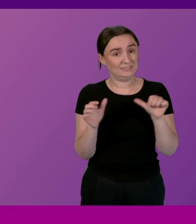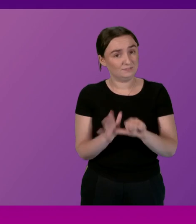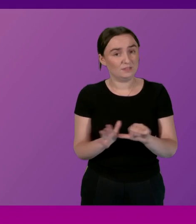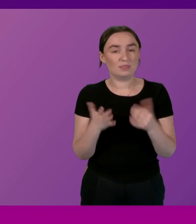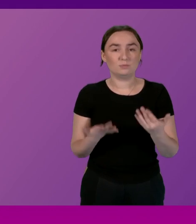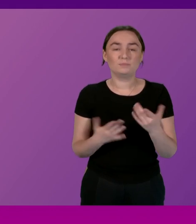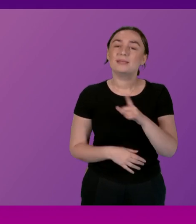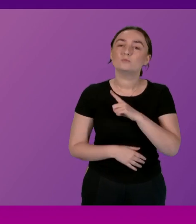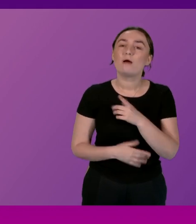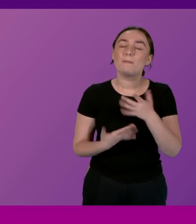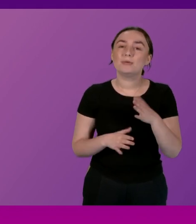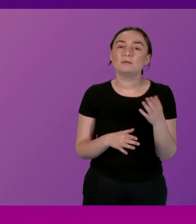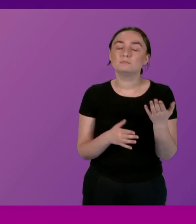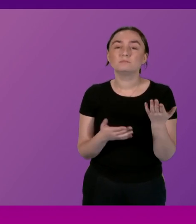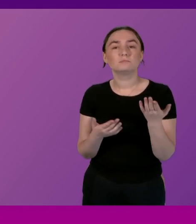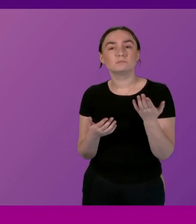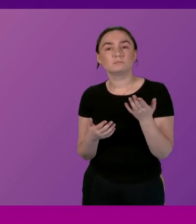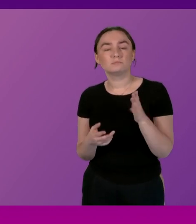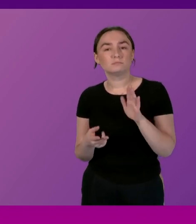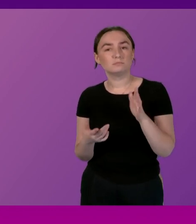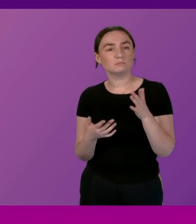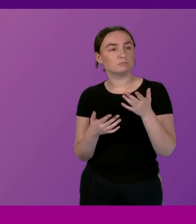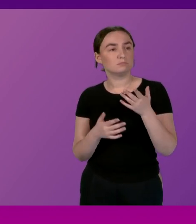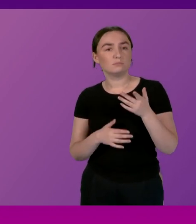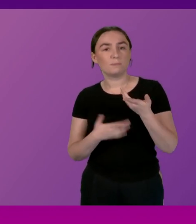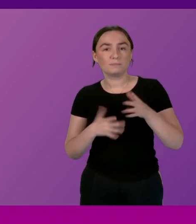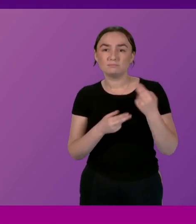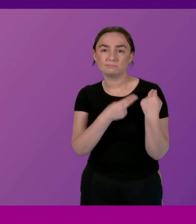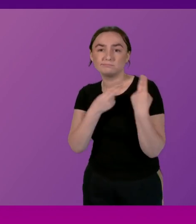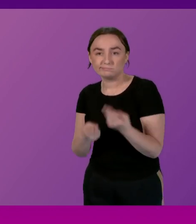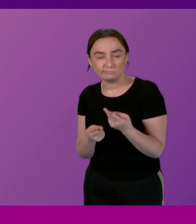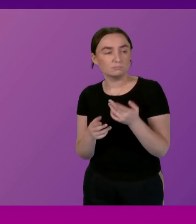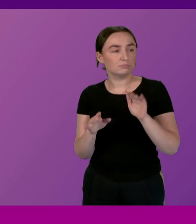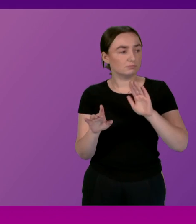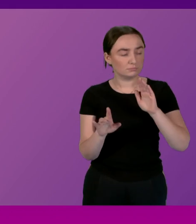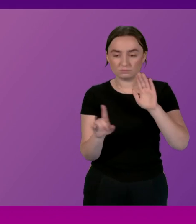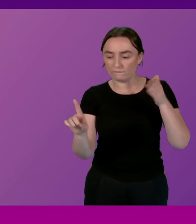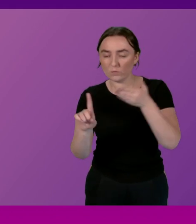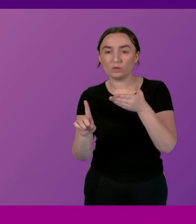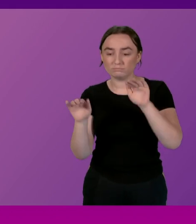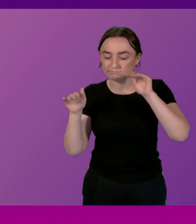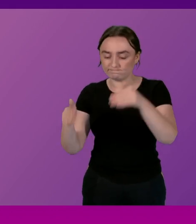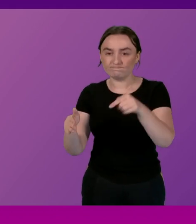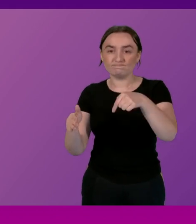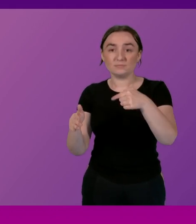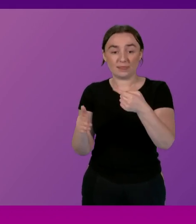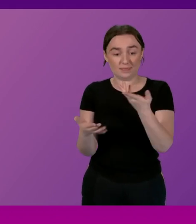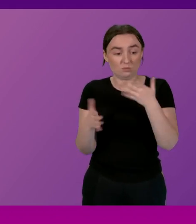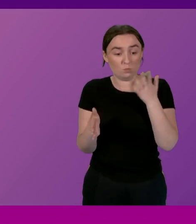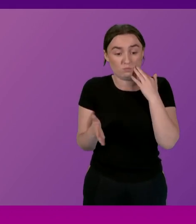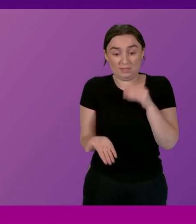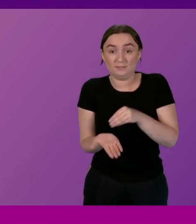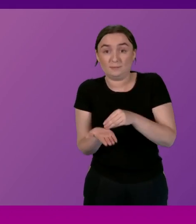minister to spearhead the work around targeting ensuring that our focus is that every penny we spend